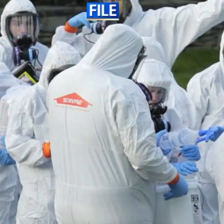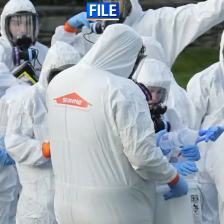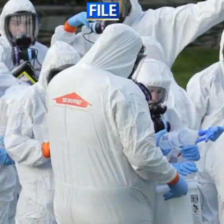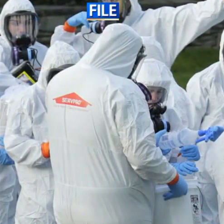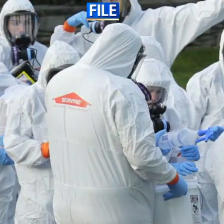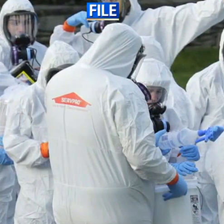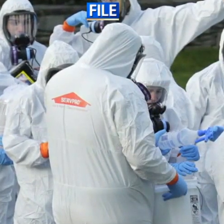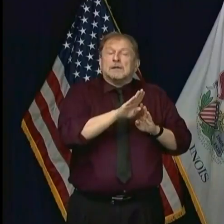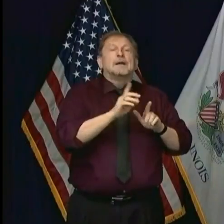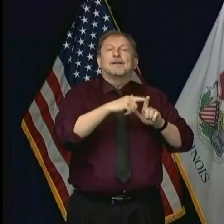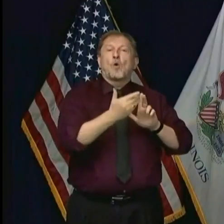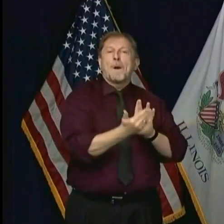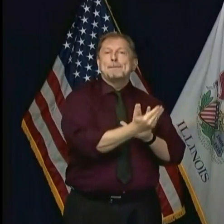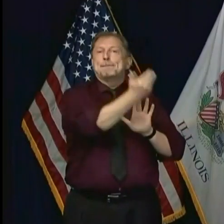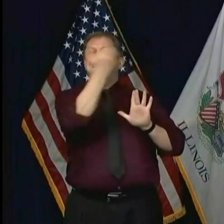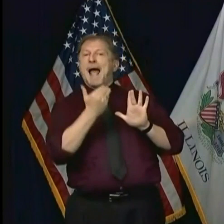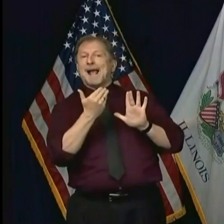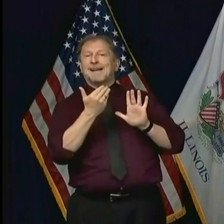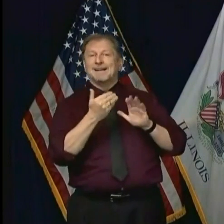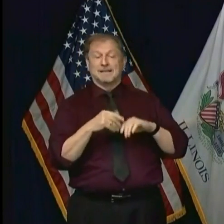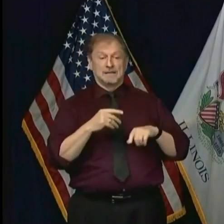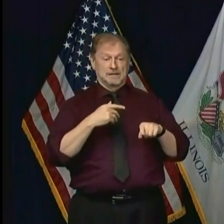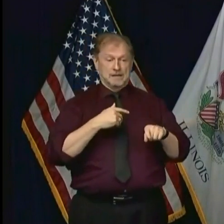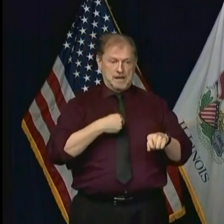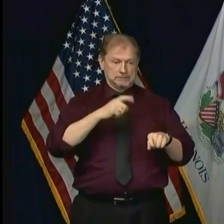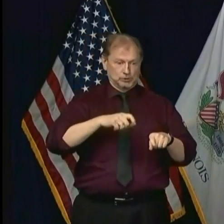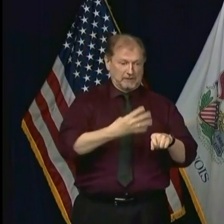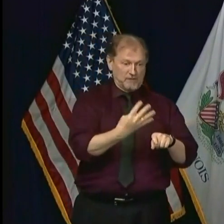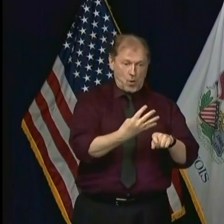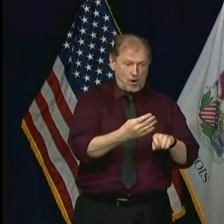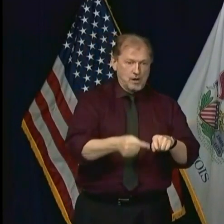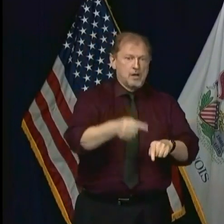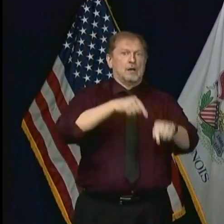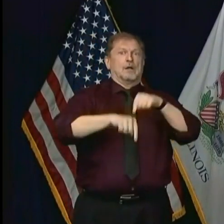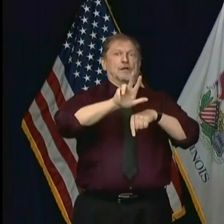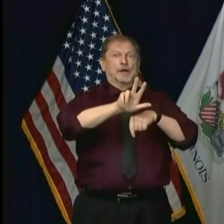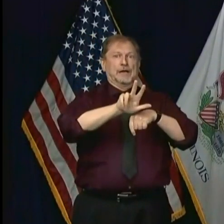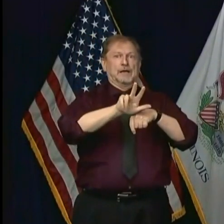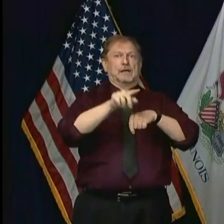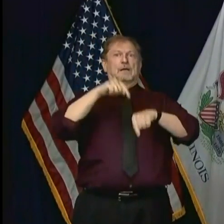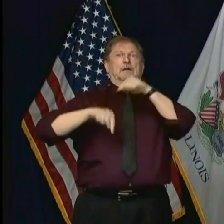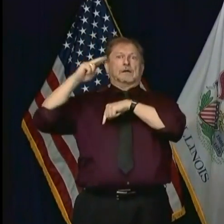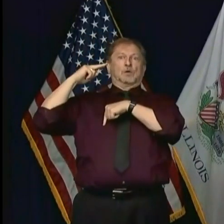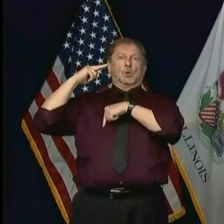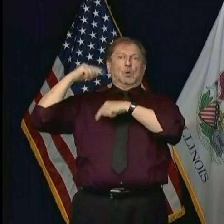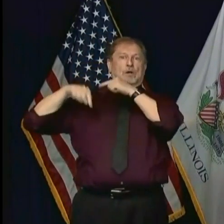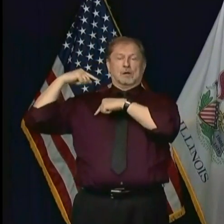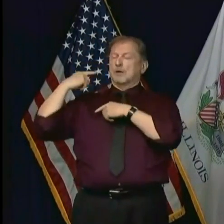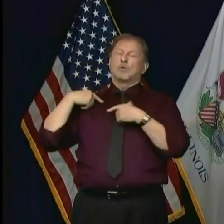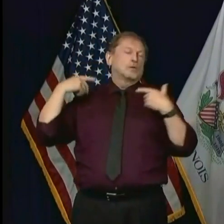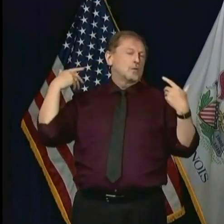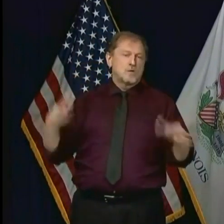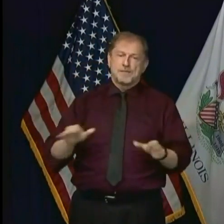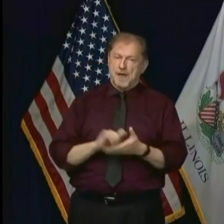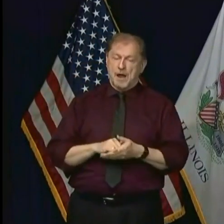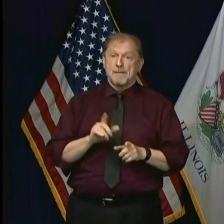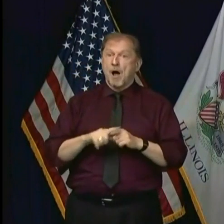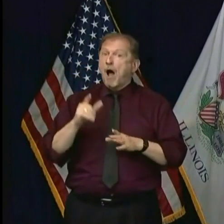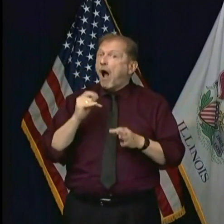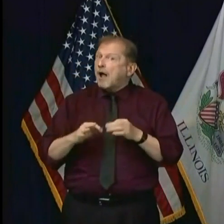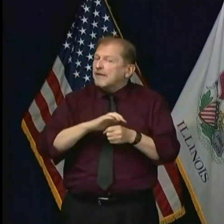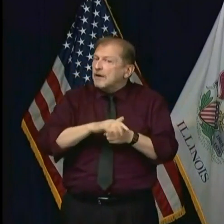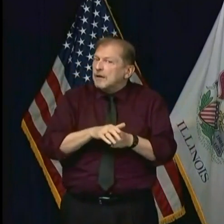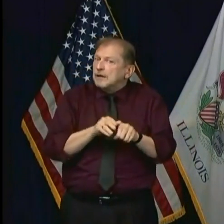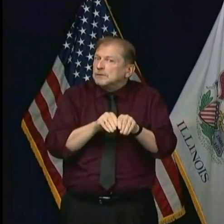doesn't regress. Moving backward is honestly the last thing that anyone wants to do. But if the virus begins to